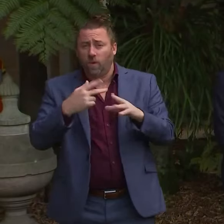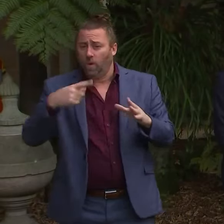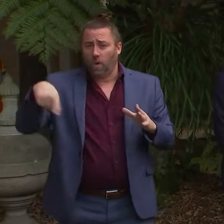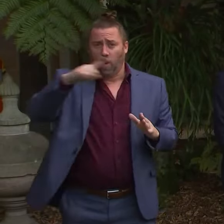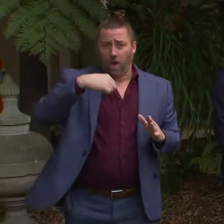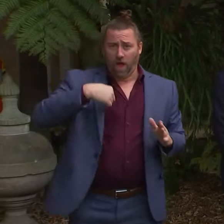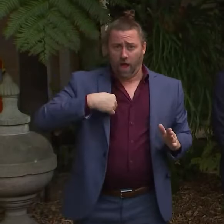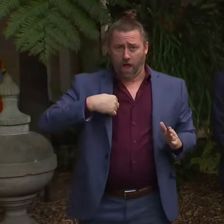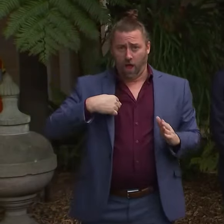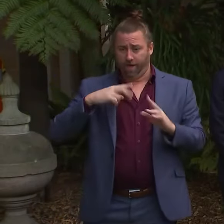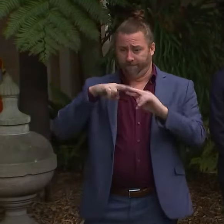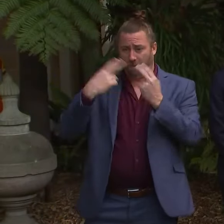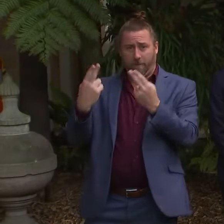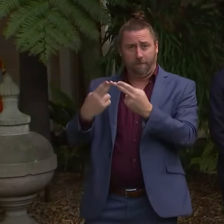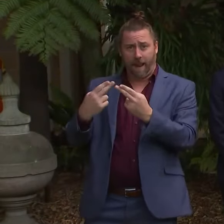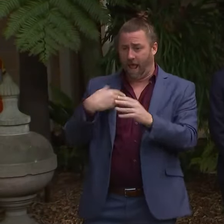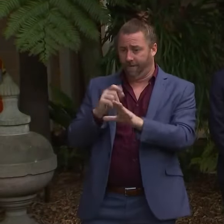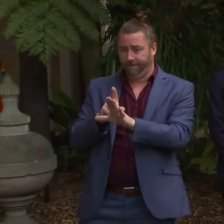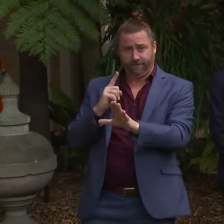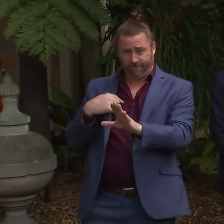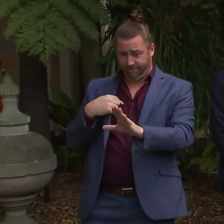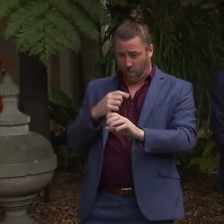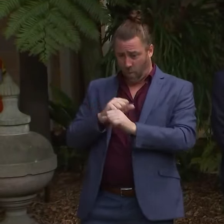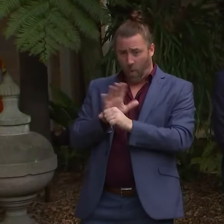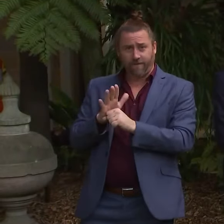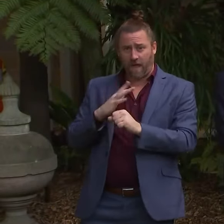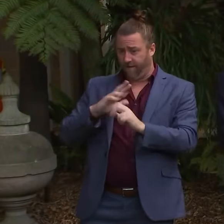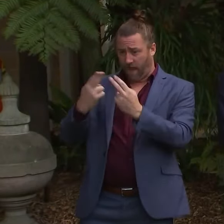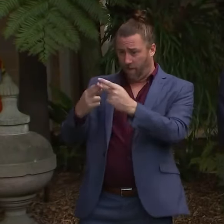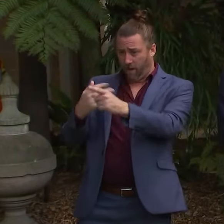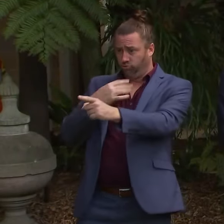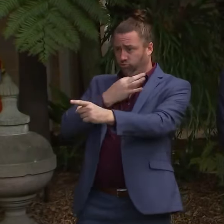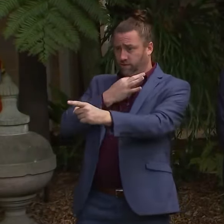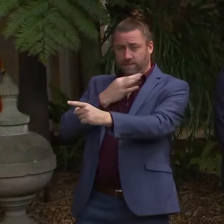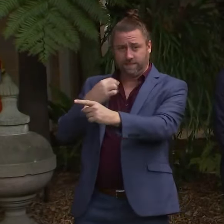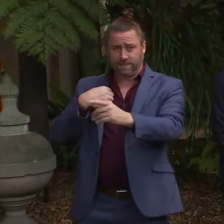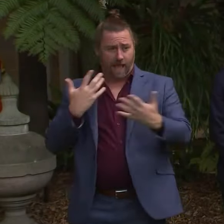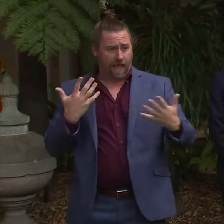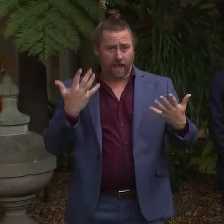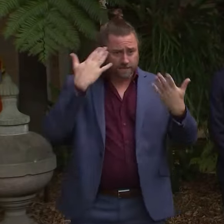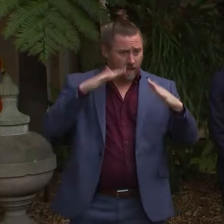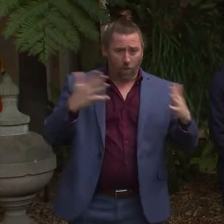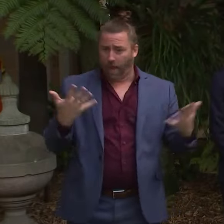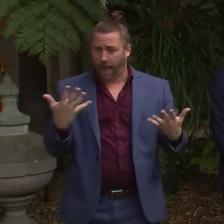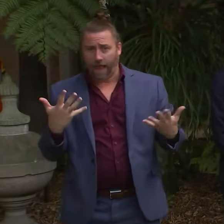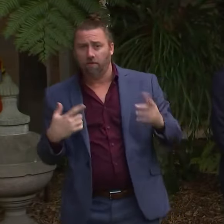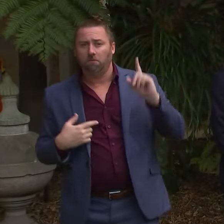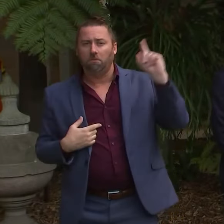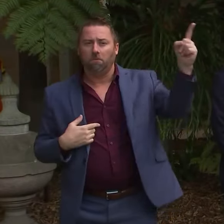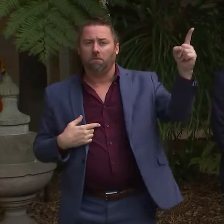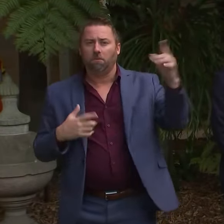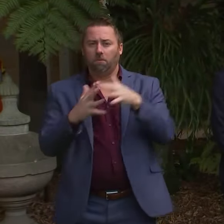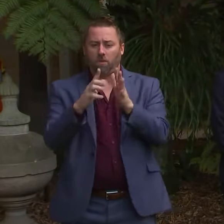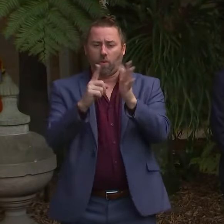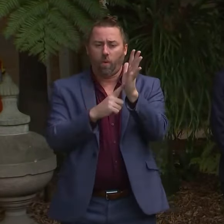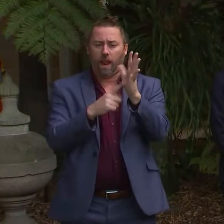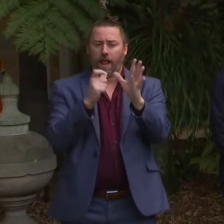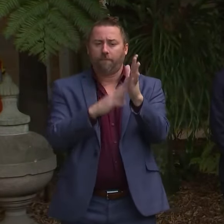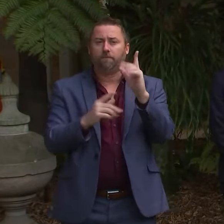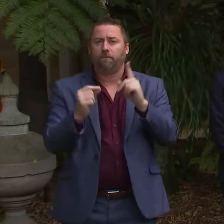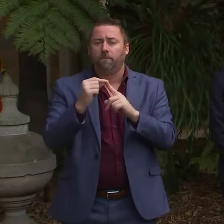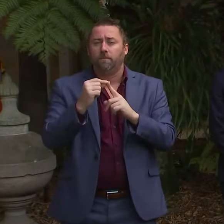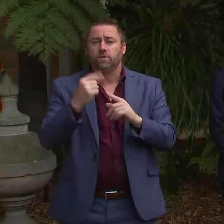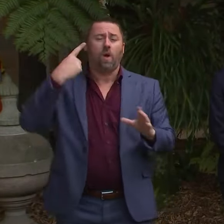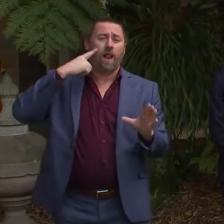not have somewhere that they can be isolating while they're positive. And we don't want them in our hospitals. We're doing that during 2020 and 2021